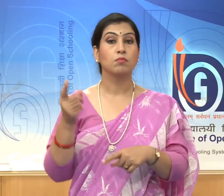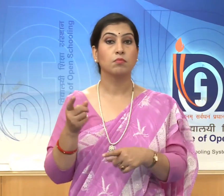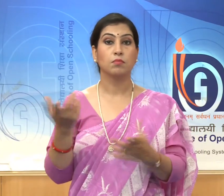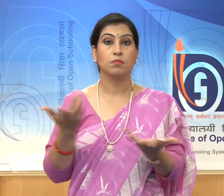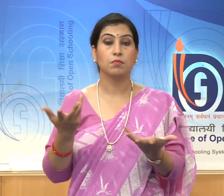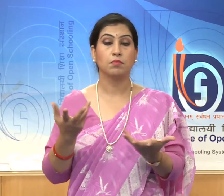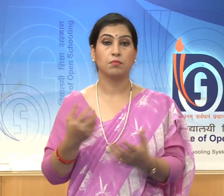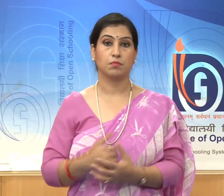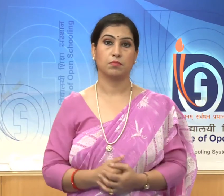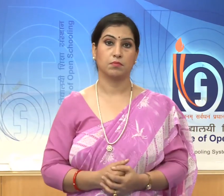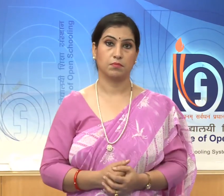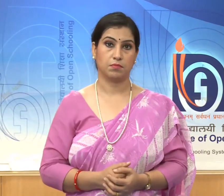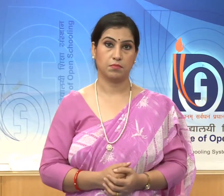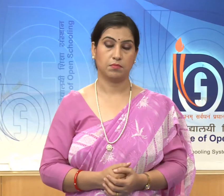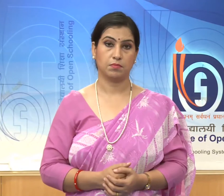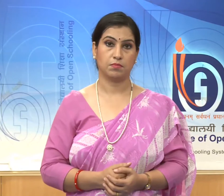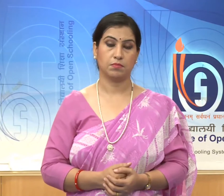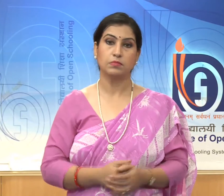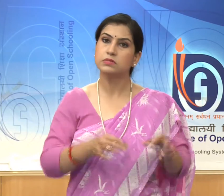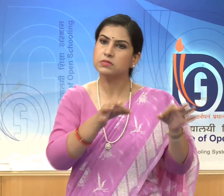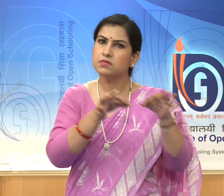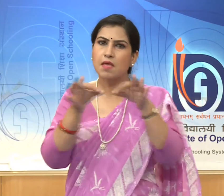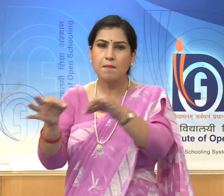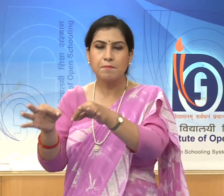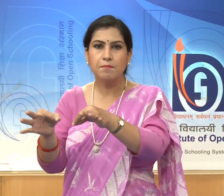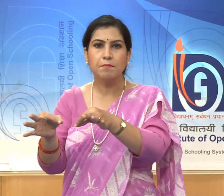similar kind of sculptures.